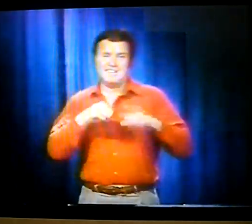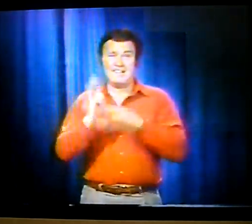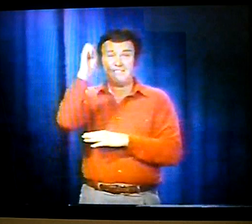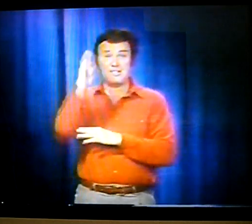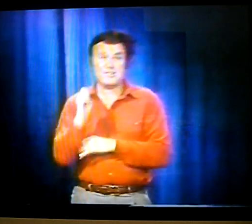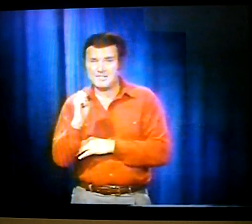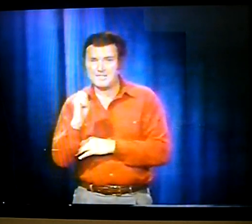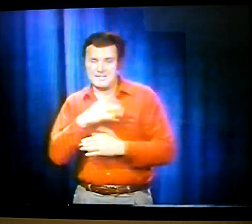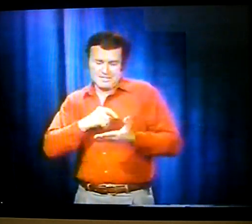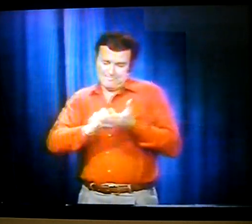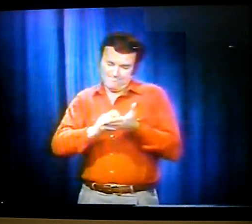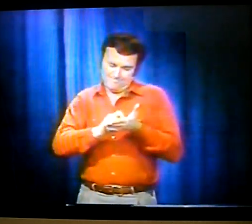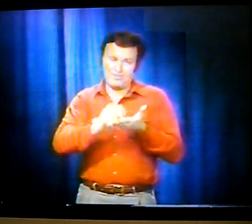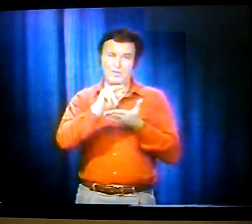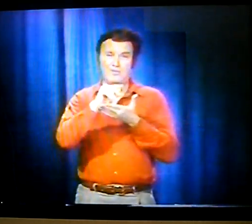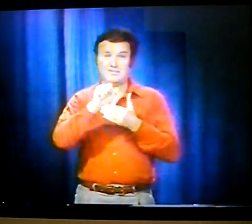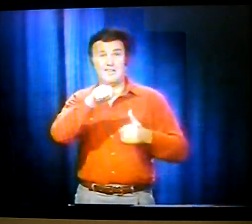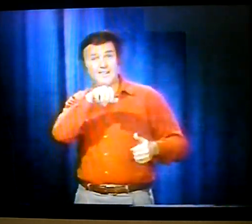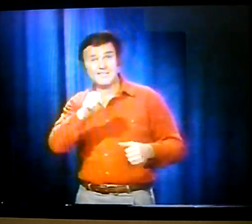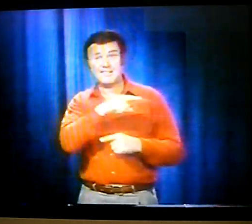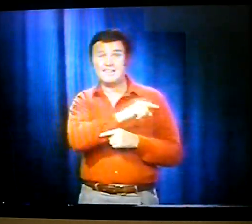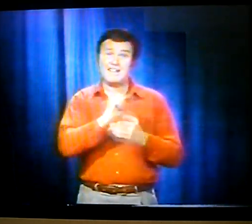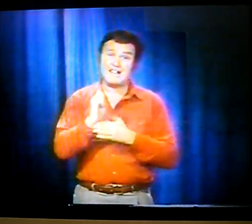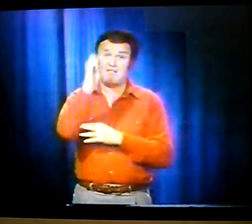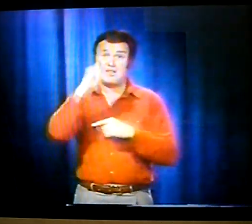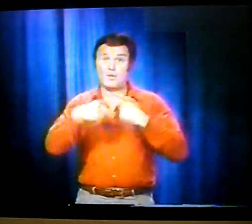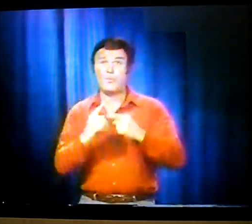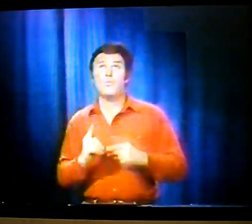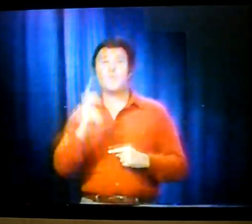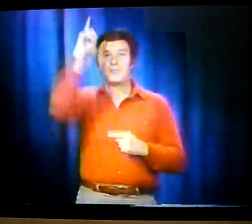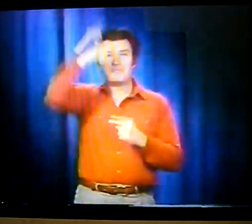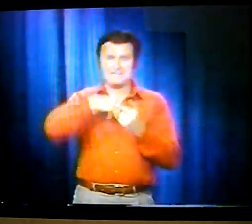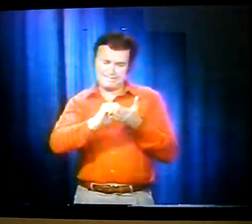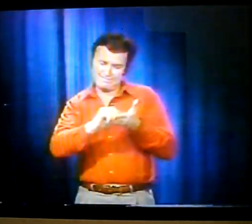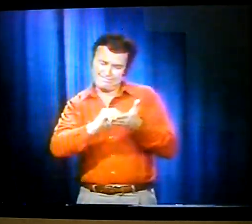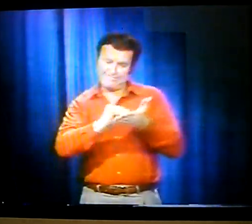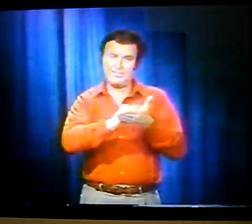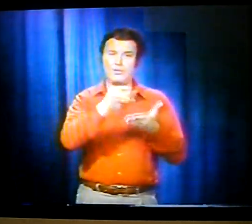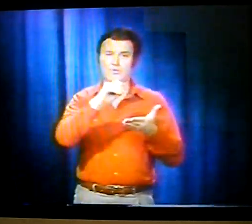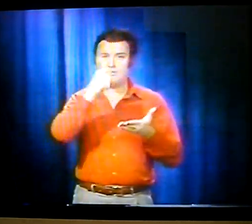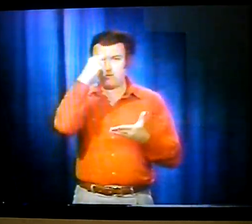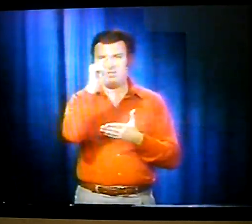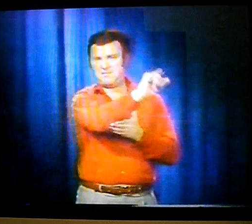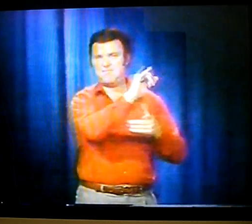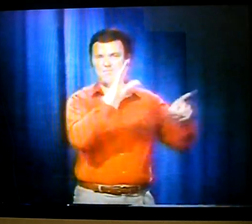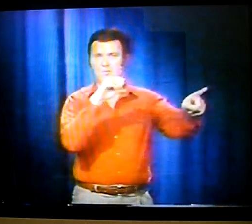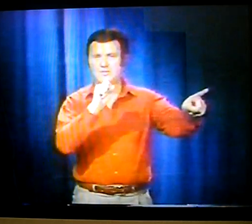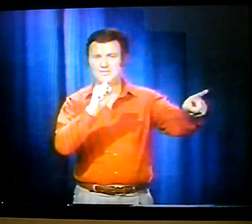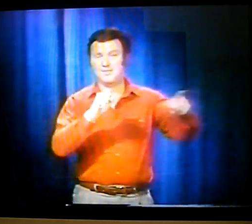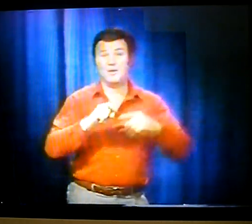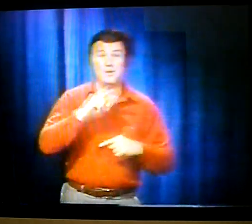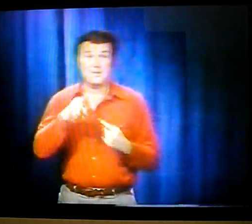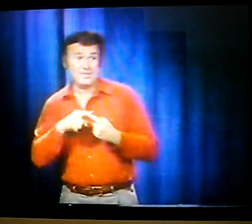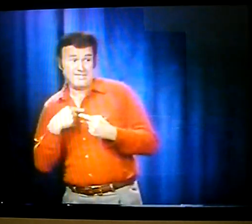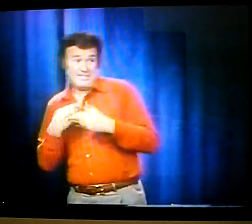I went back into the building, began writing on a piece of paper while I was on my way up the elevator.